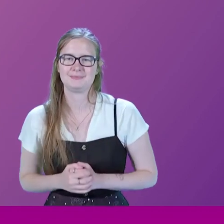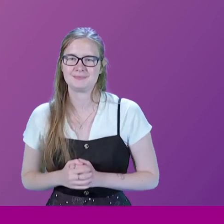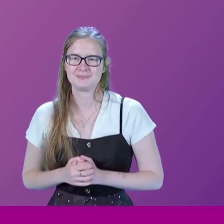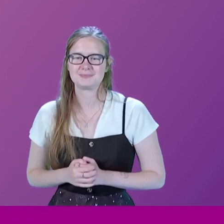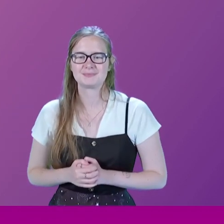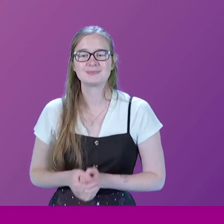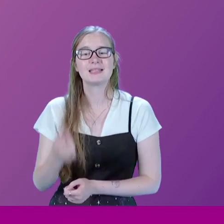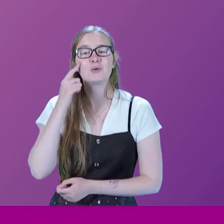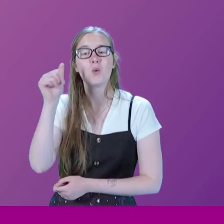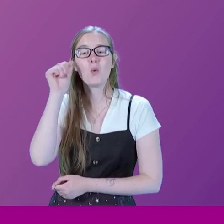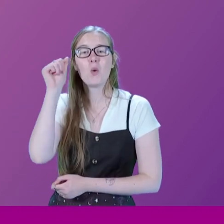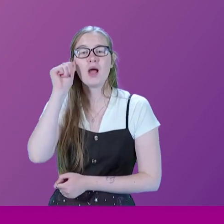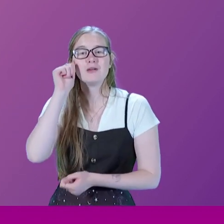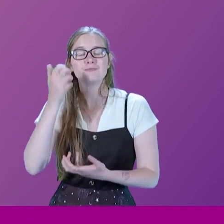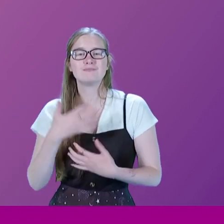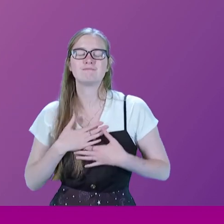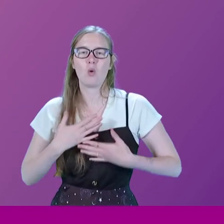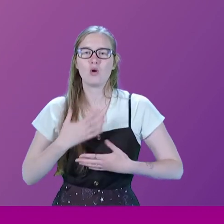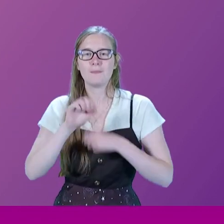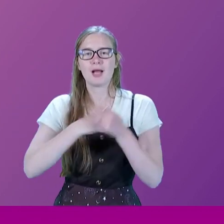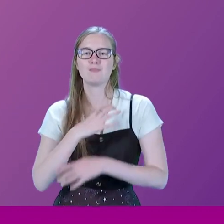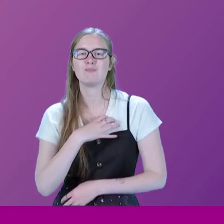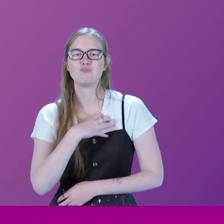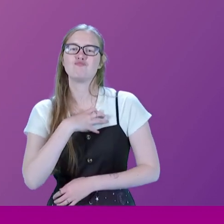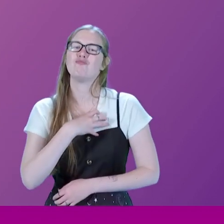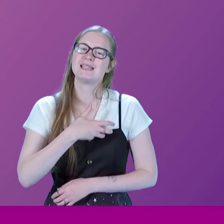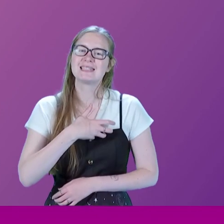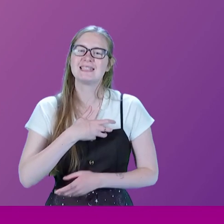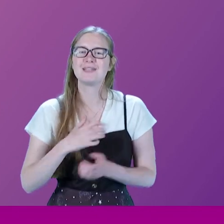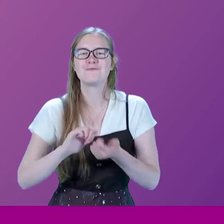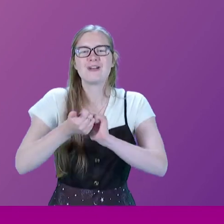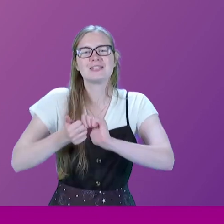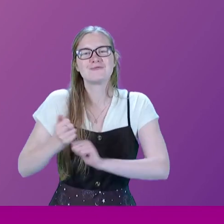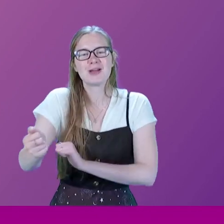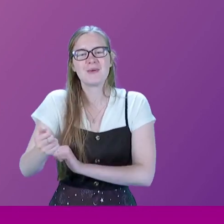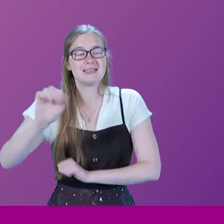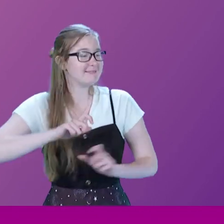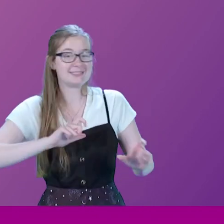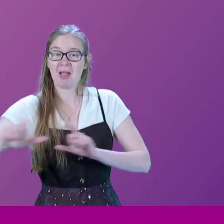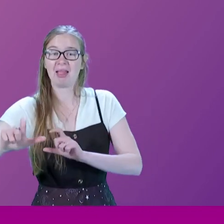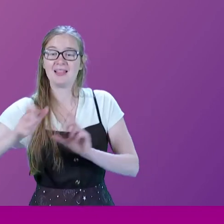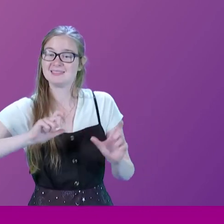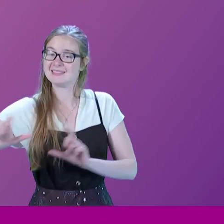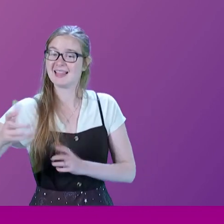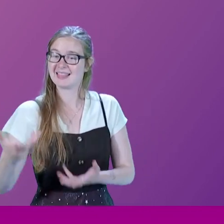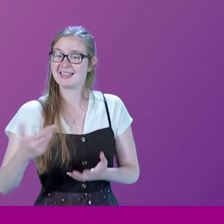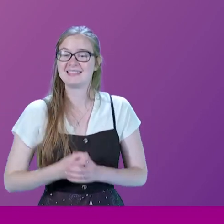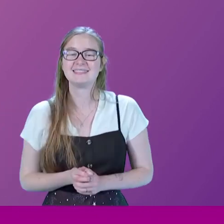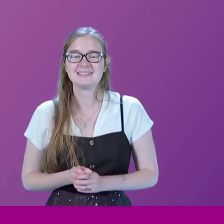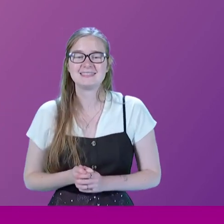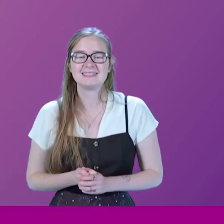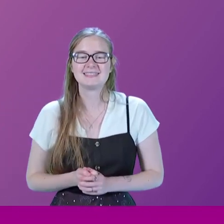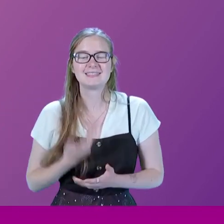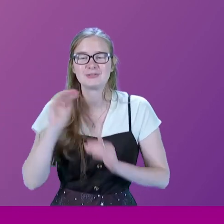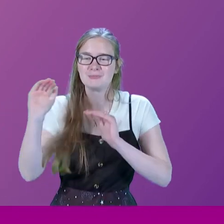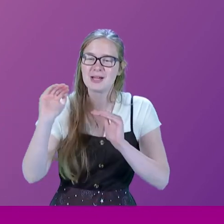the, had the honour of becoming the president of the Friends of the Railway Line. Yes, I believe I still am. Oh, you still are? Well, that's good to remind you